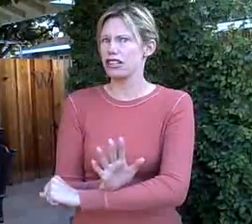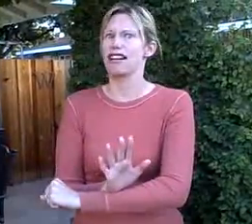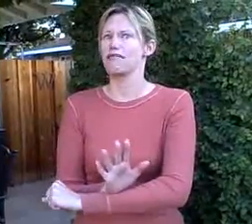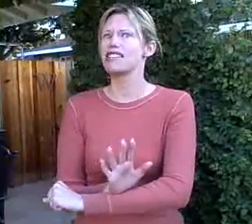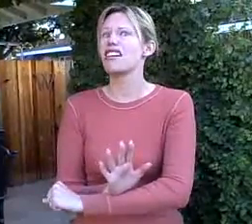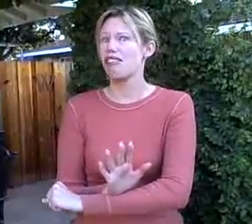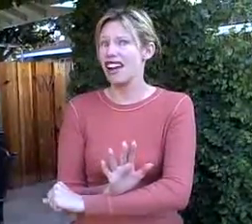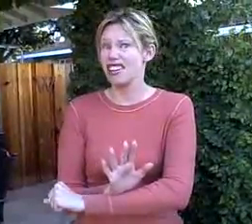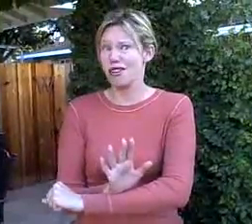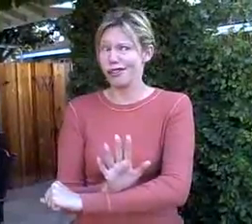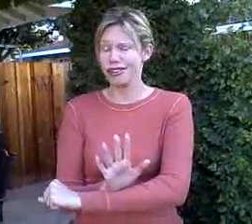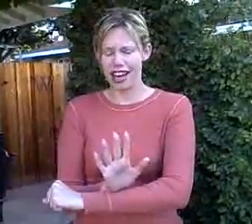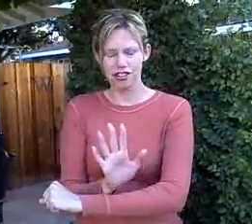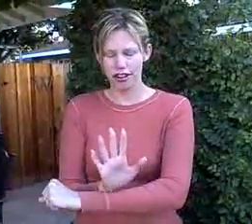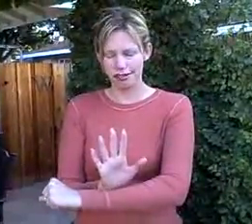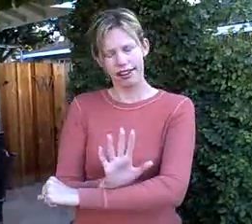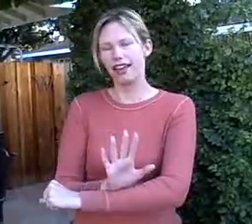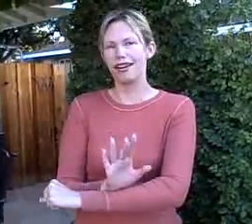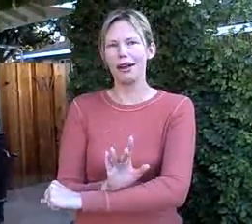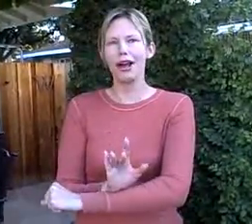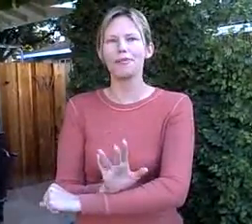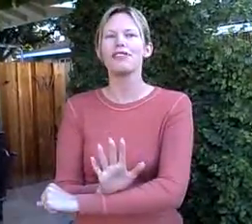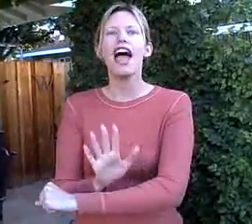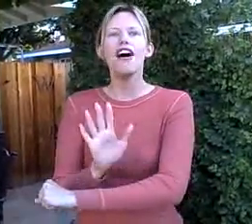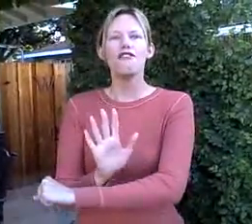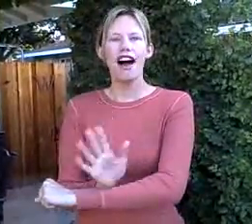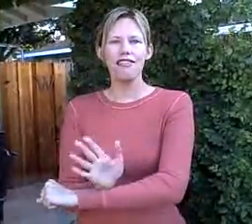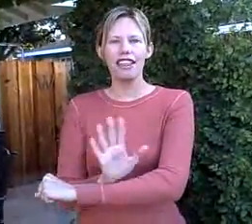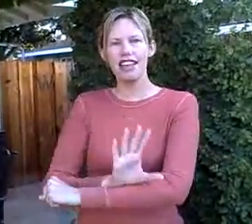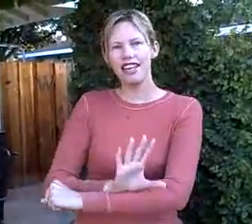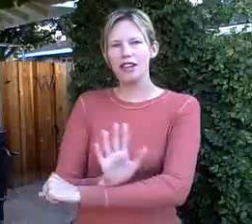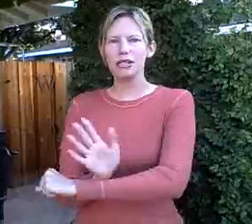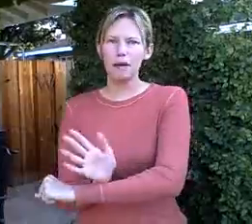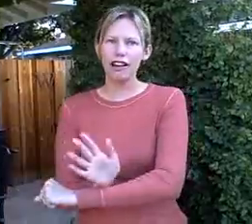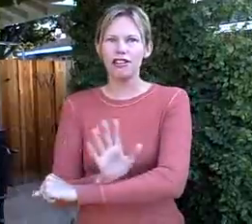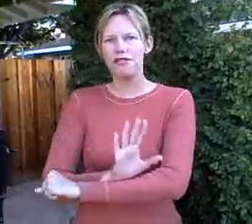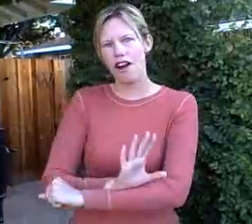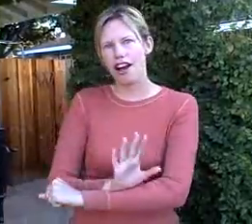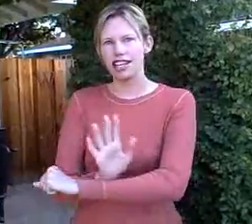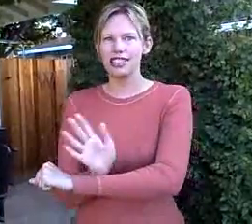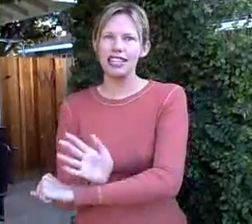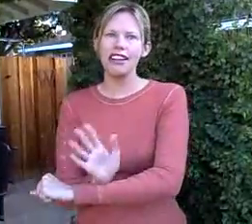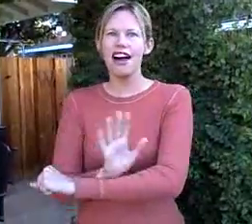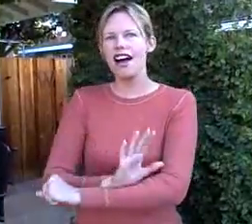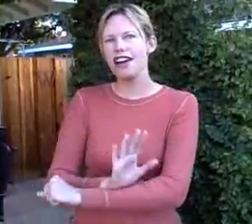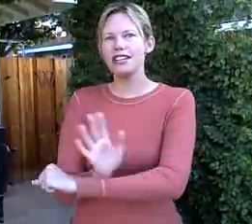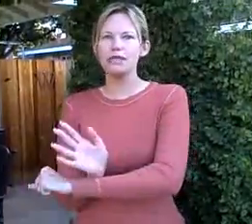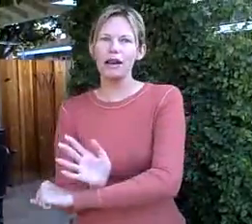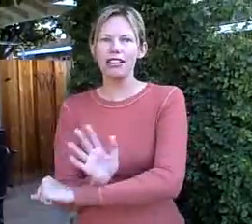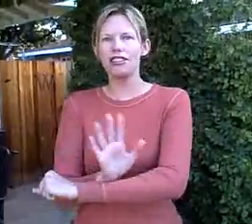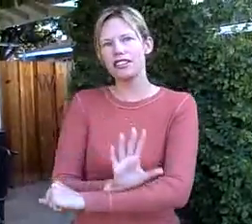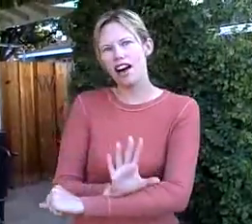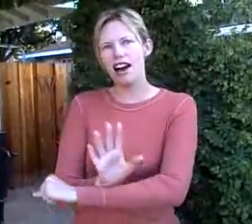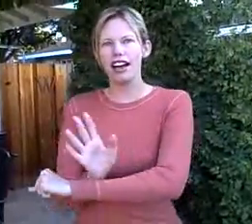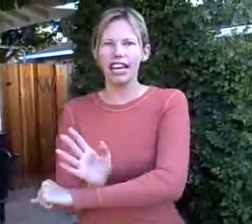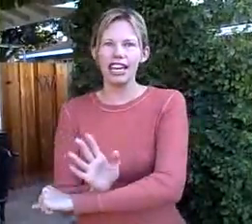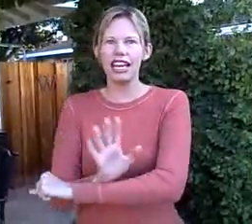times, so I know you'll catch on. Okay, here we go. Five little speckled frogs sitting on a speckled log, eating